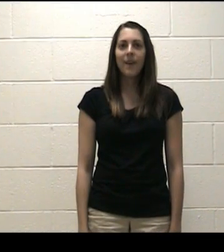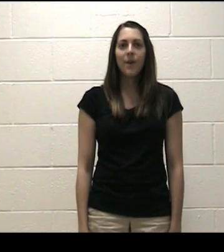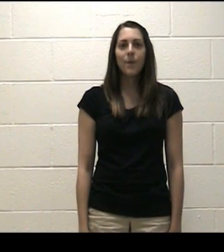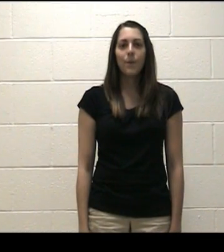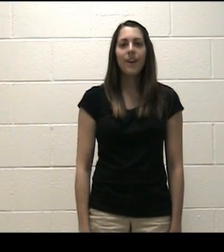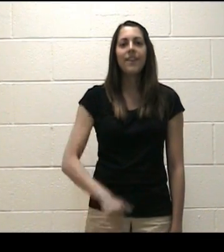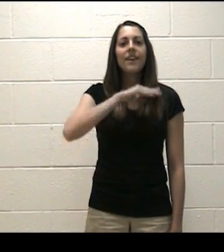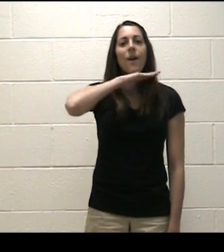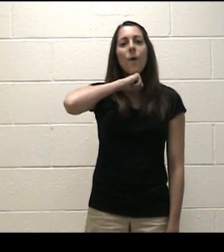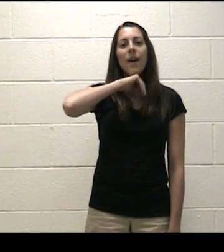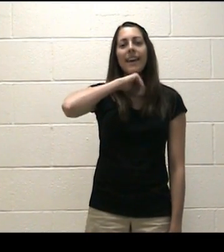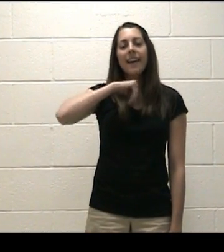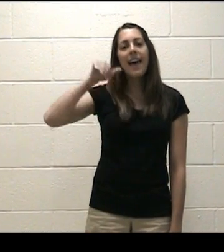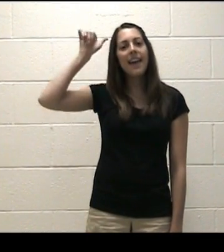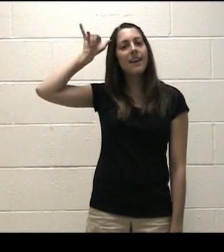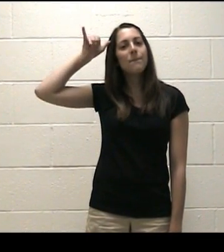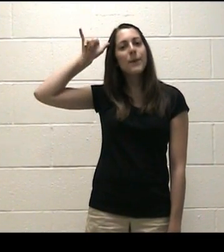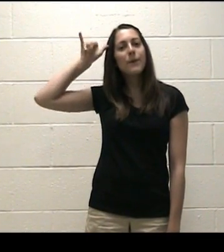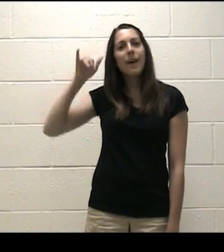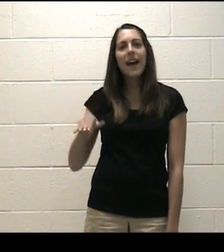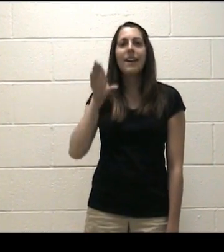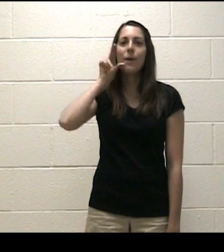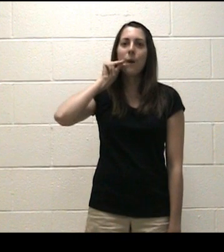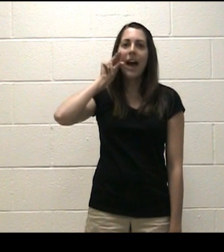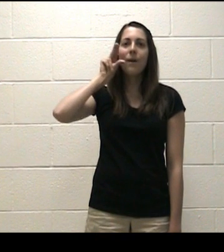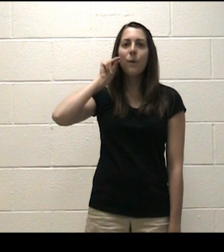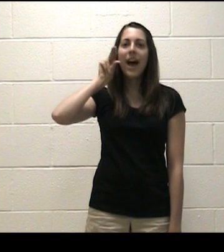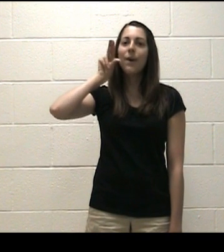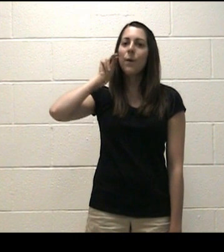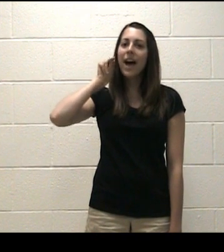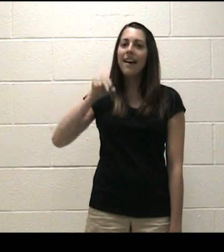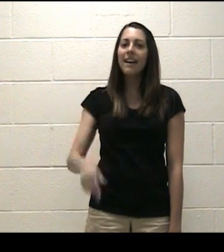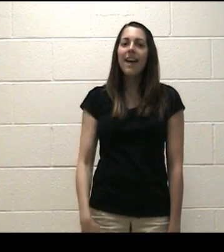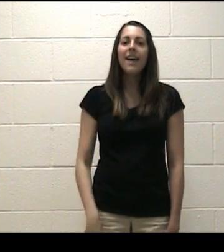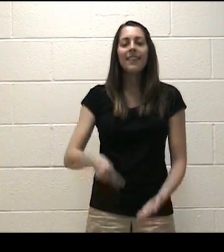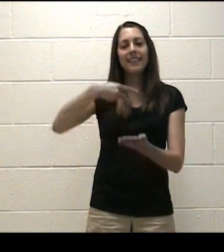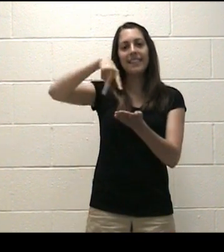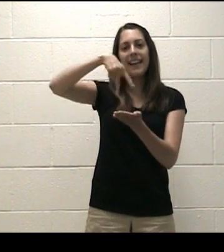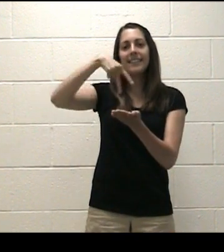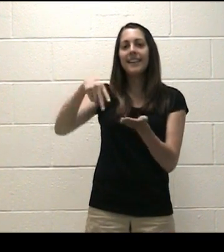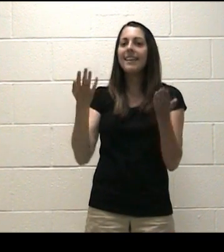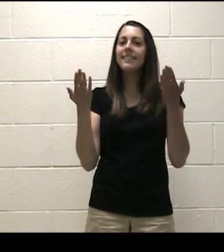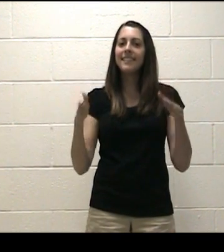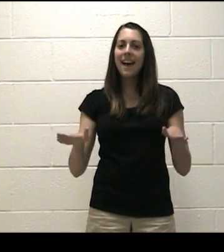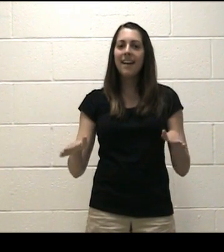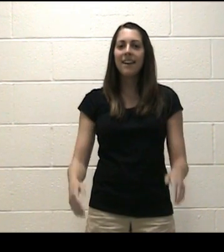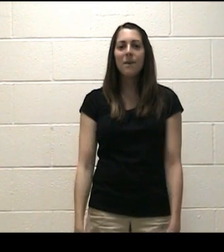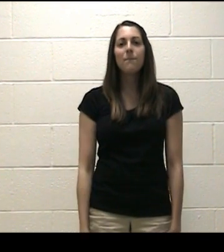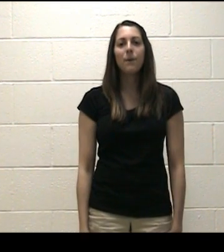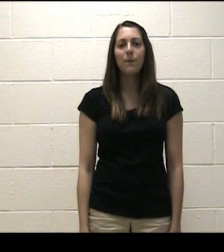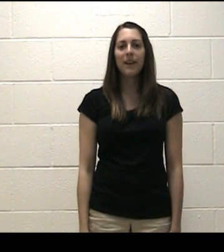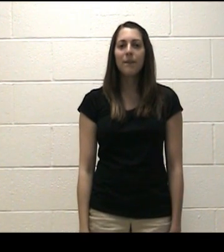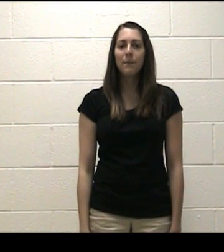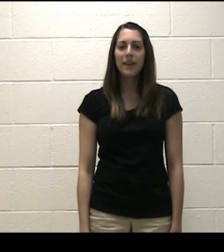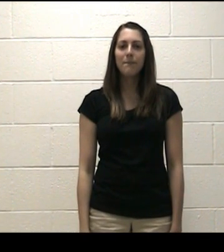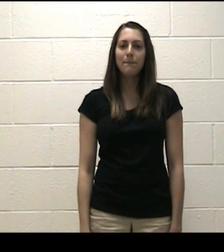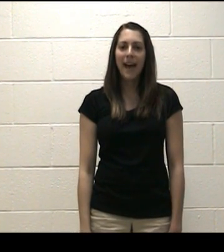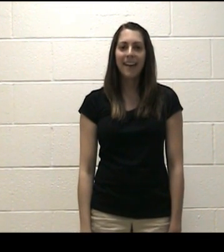With an oink and a moo and a quack-quack-quack, the dance is done, but we'll be back.